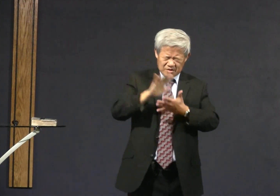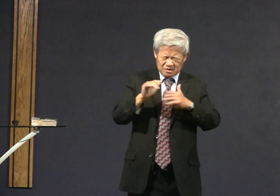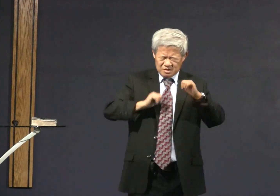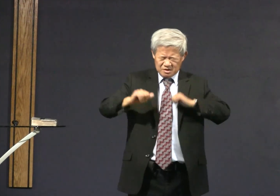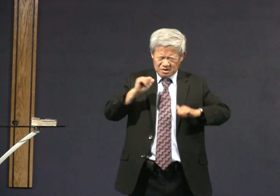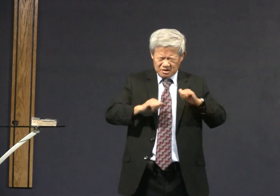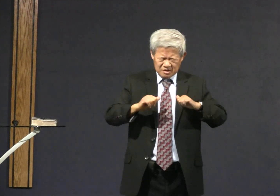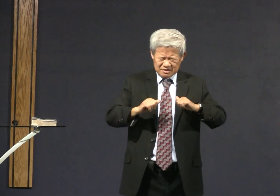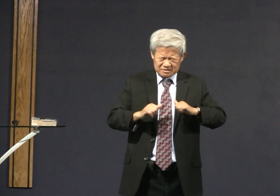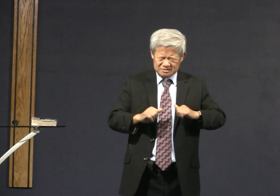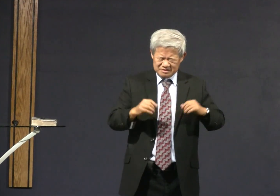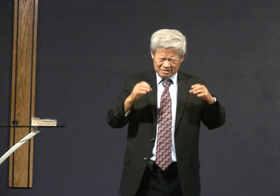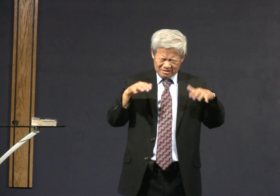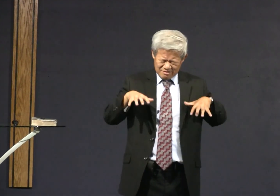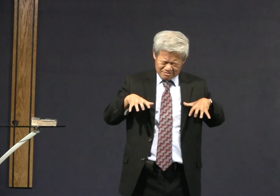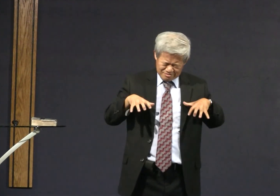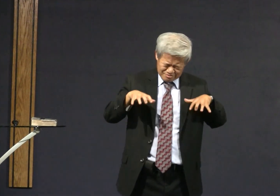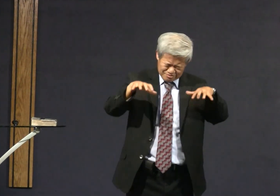And Hollywood actors